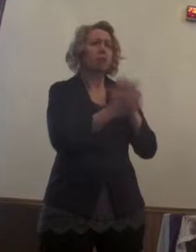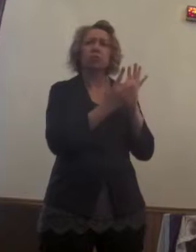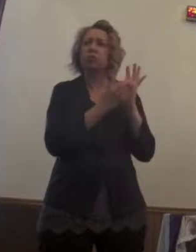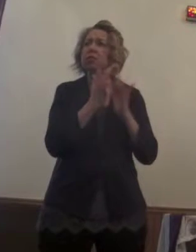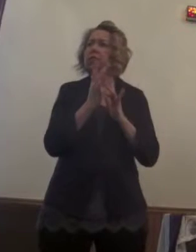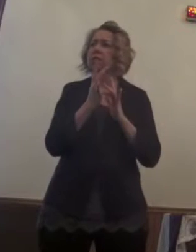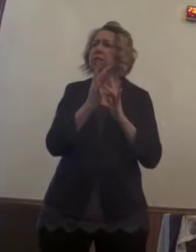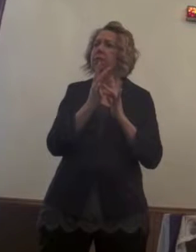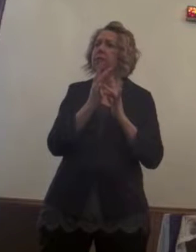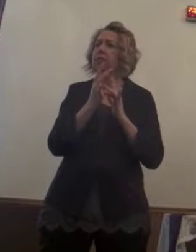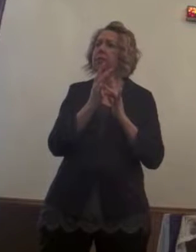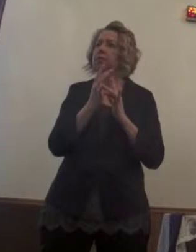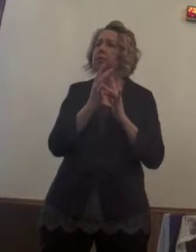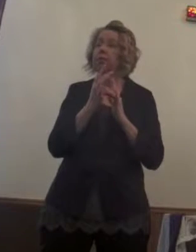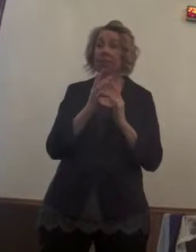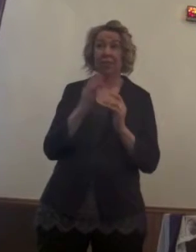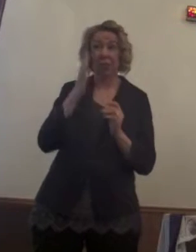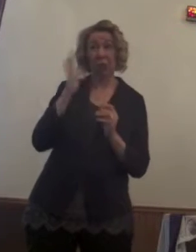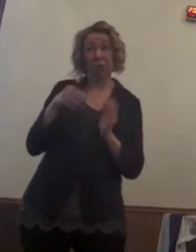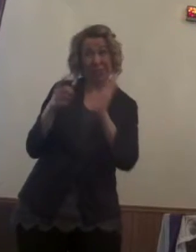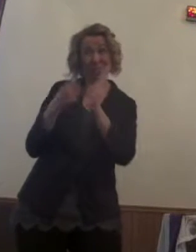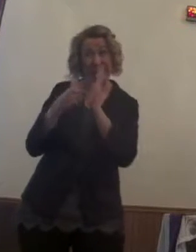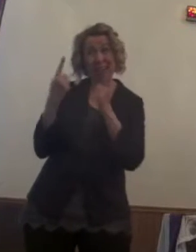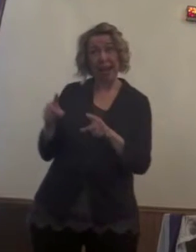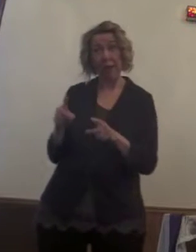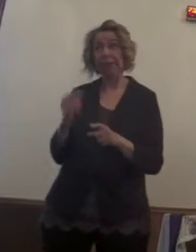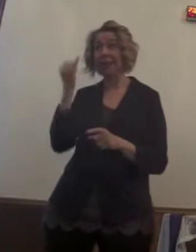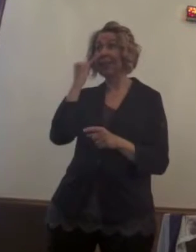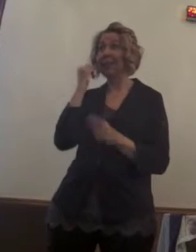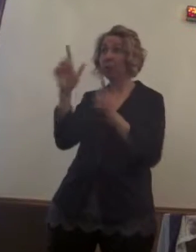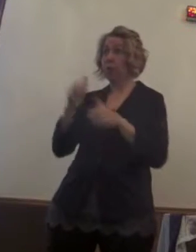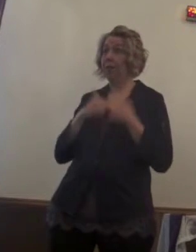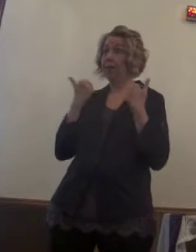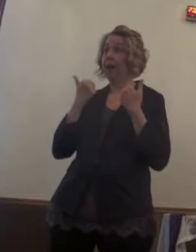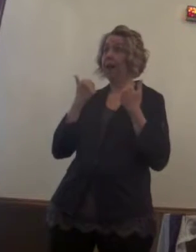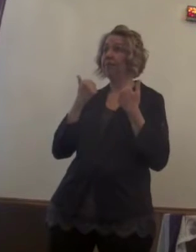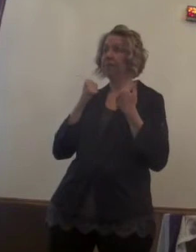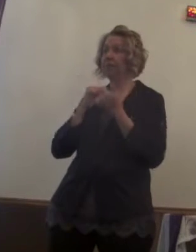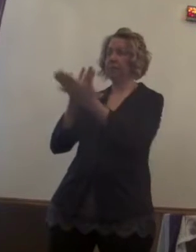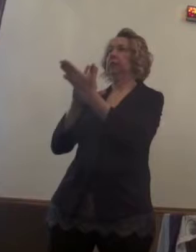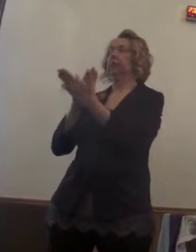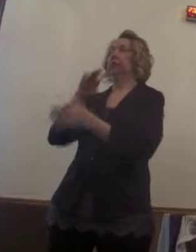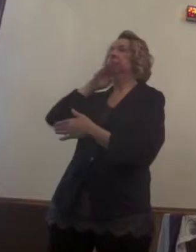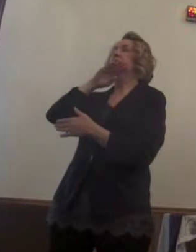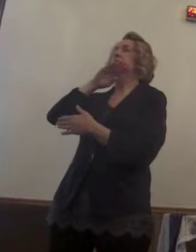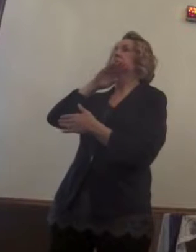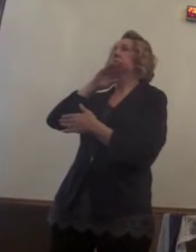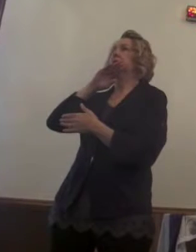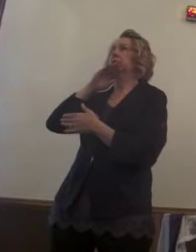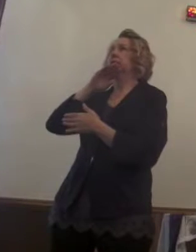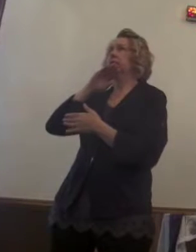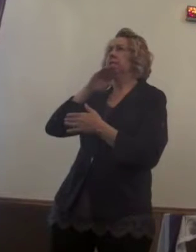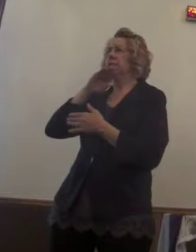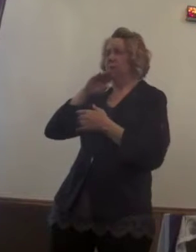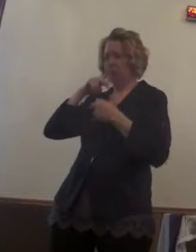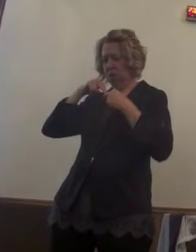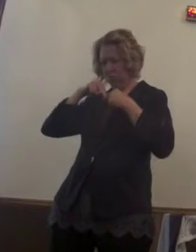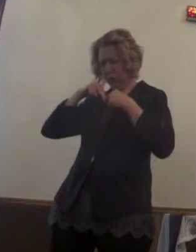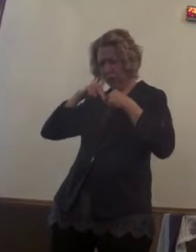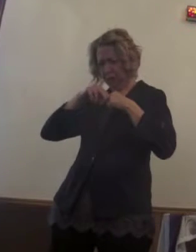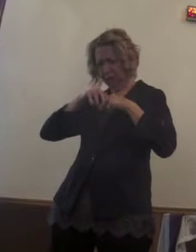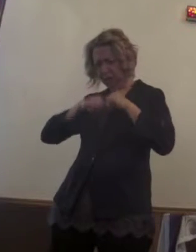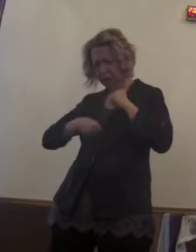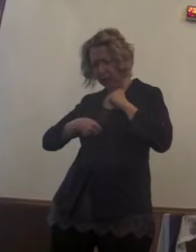When they got, when that going gets tough, they looked inward, seeking that situation and looking